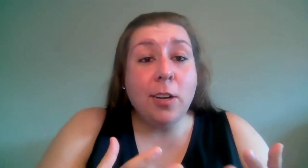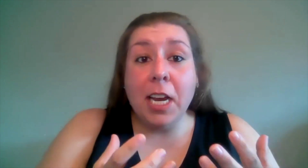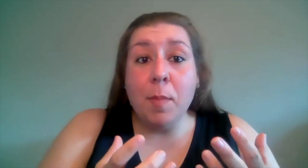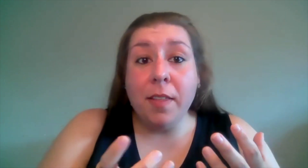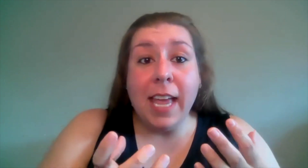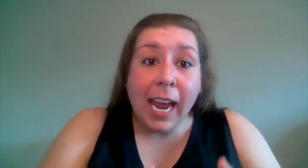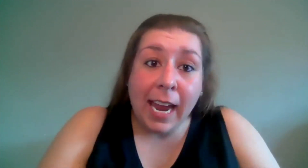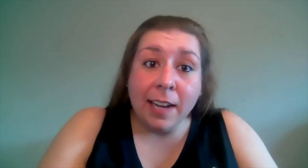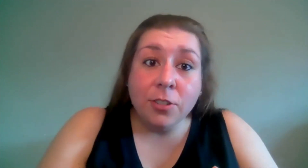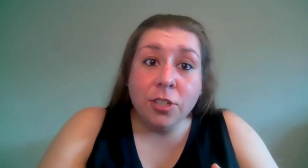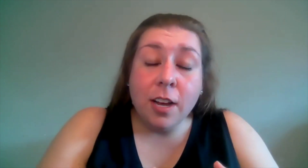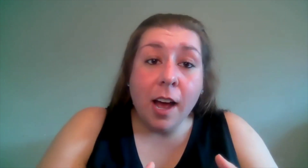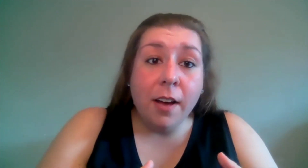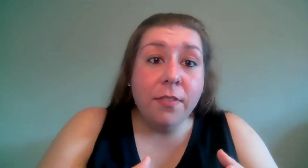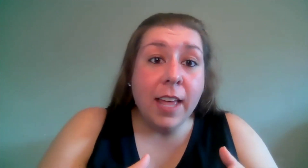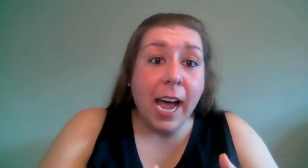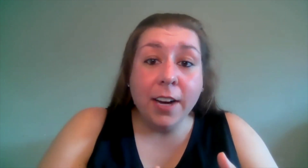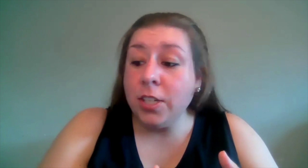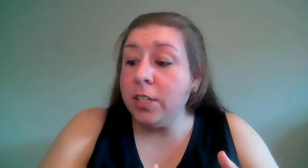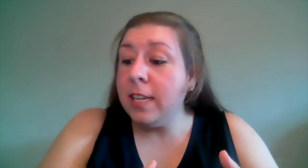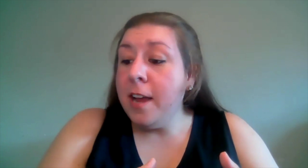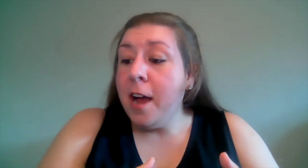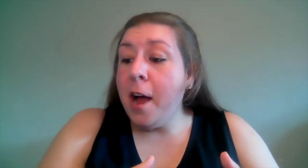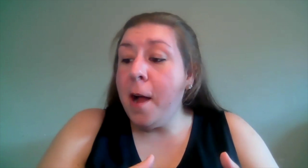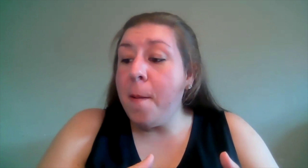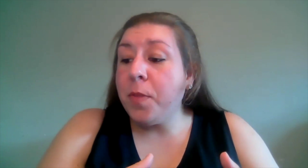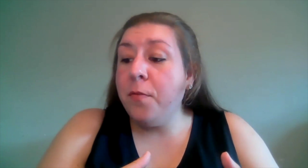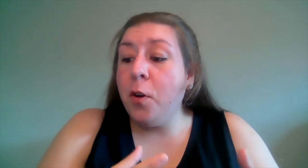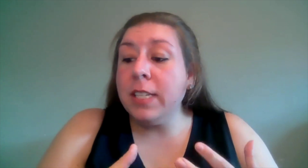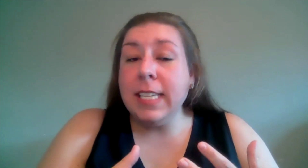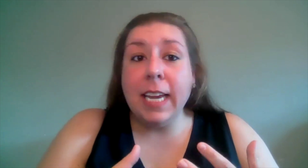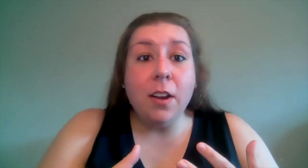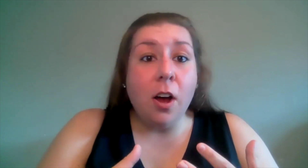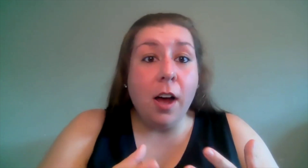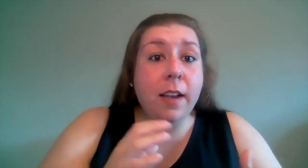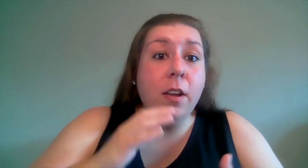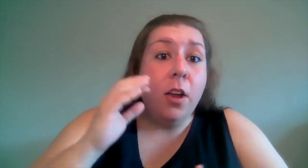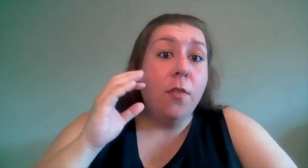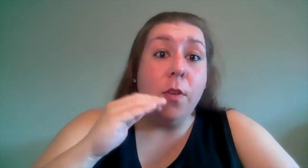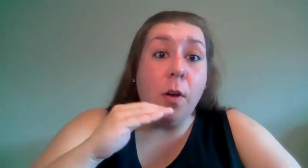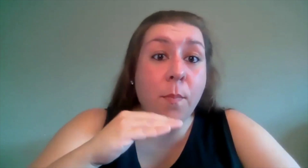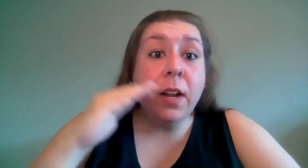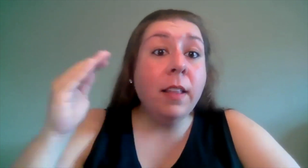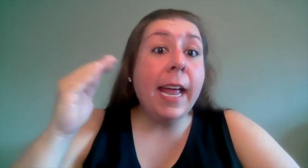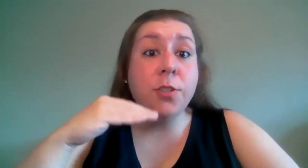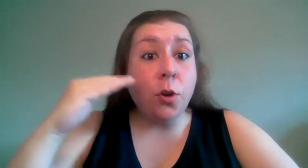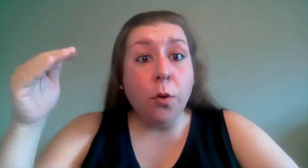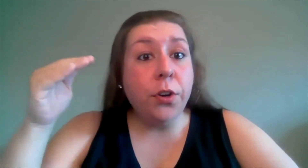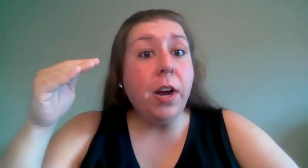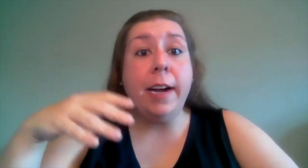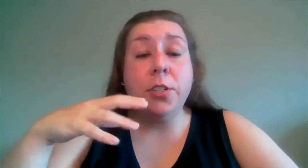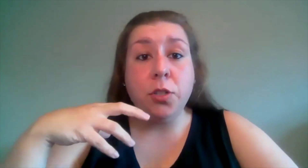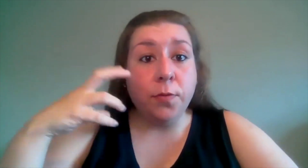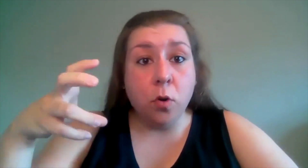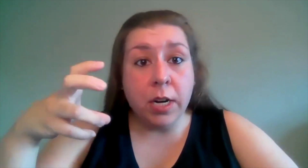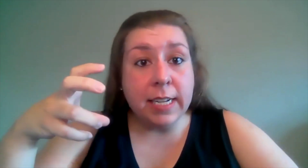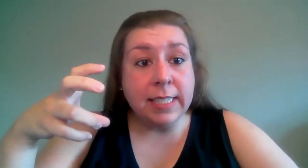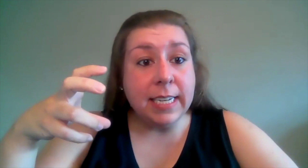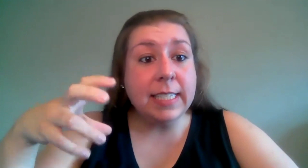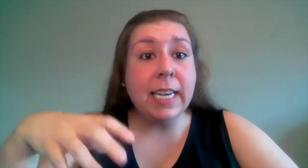talking about the age of the actors um focusing on middle-aged older actors 40 to 60